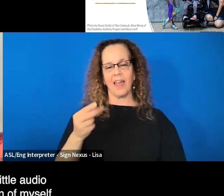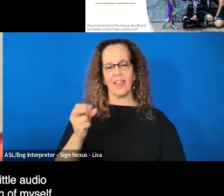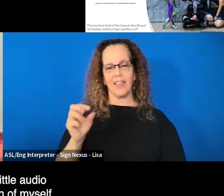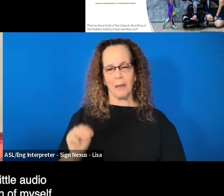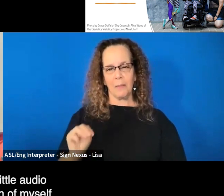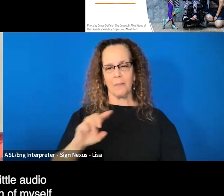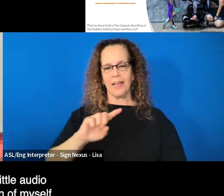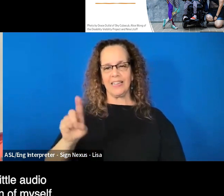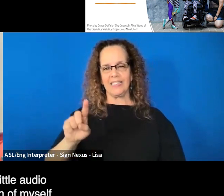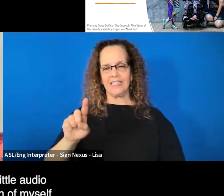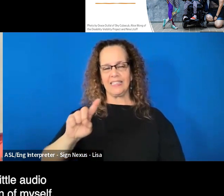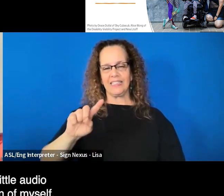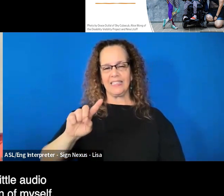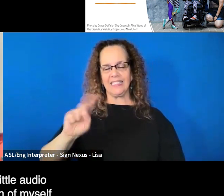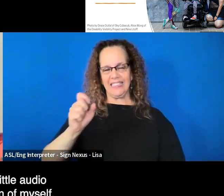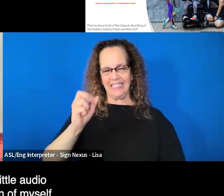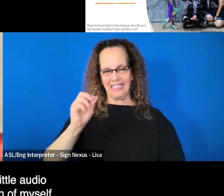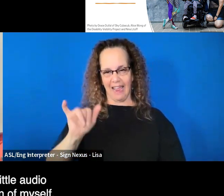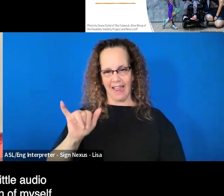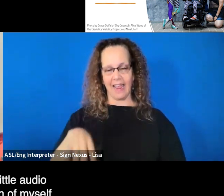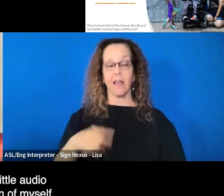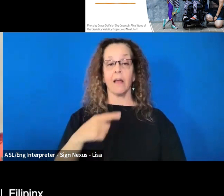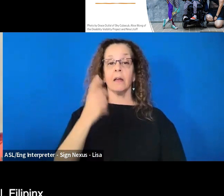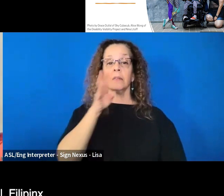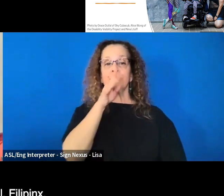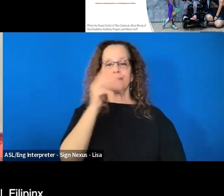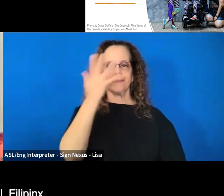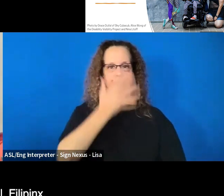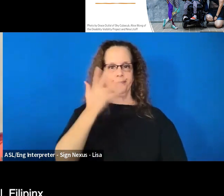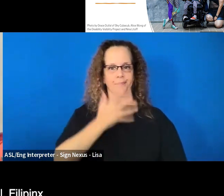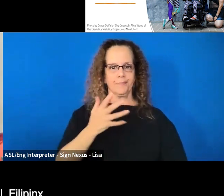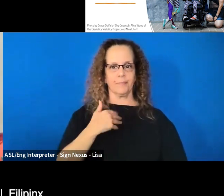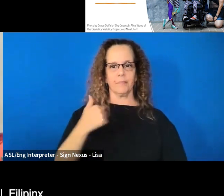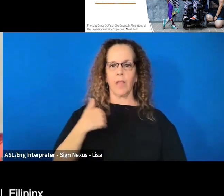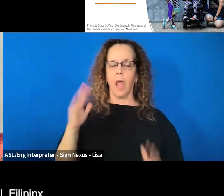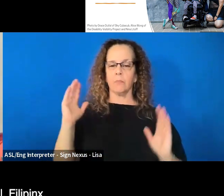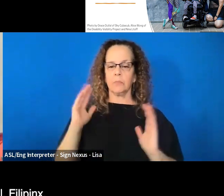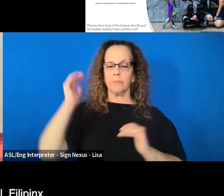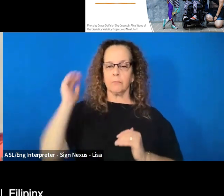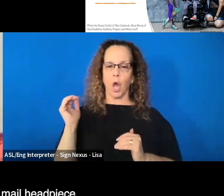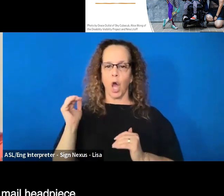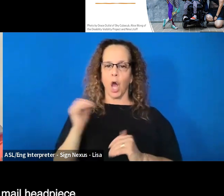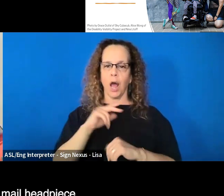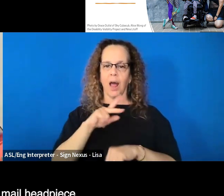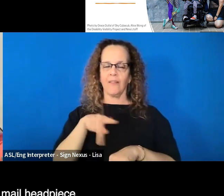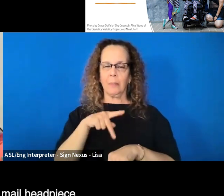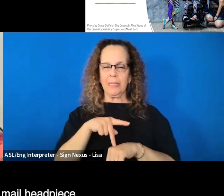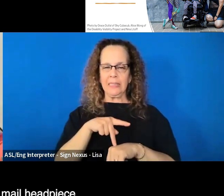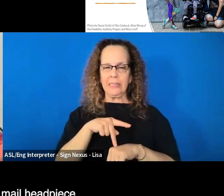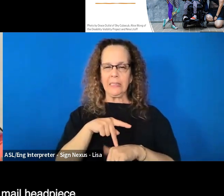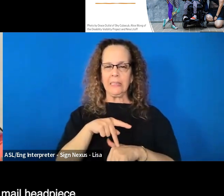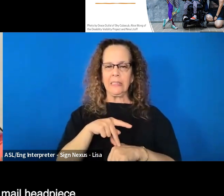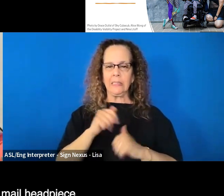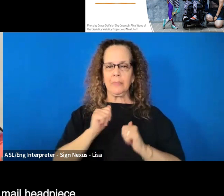I'll do a little audio description of myself. I'm small, Philippinex. I have a